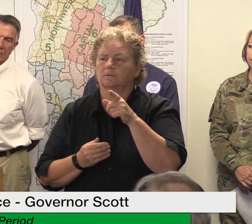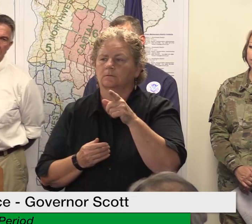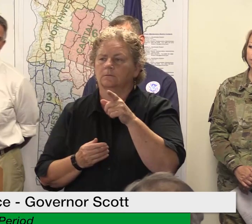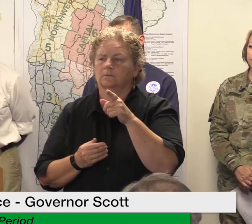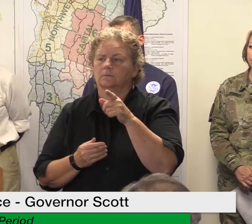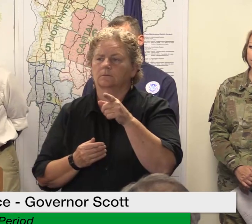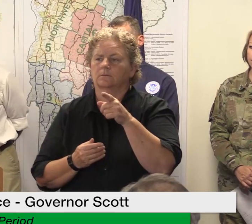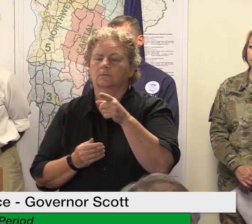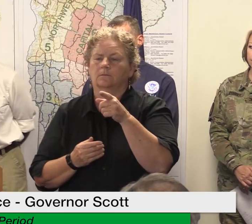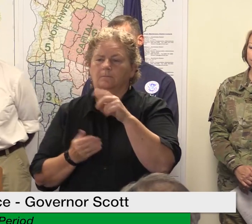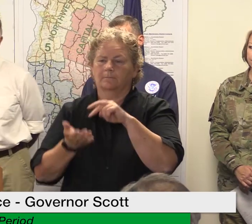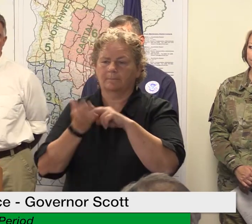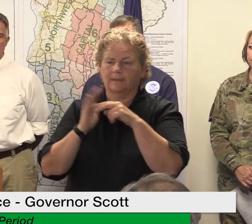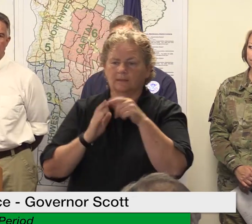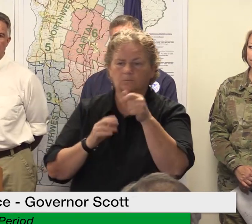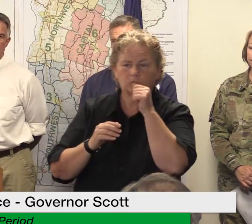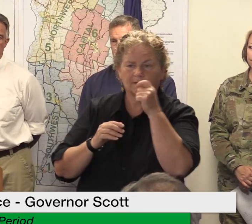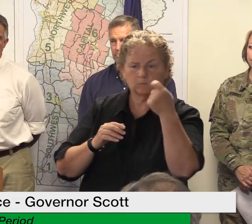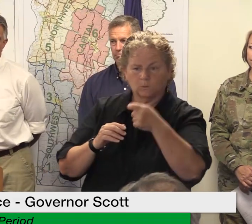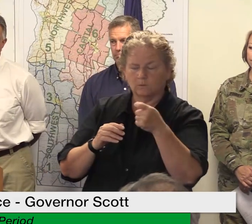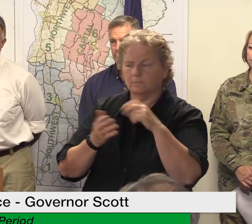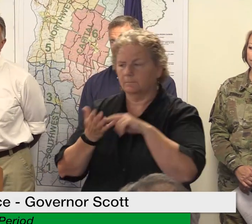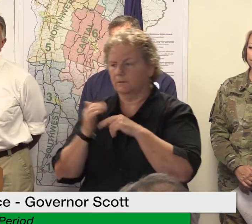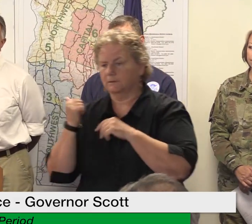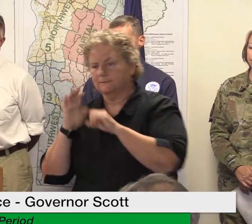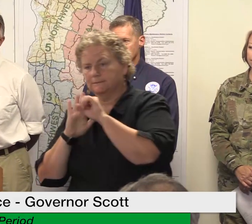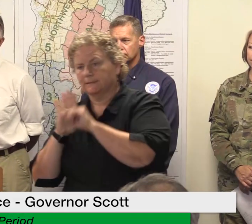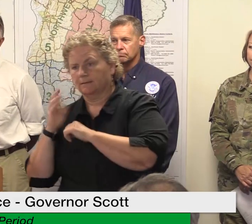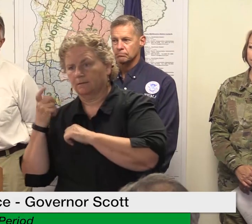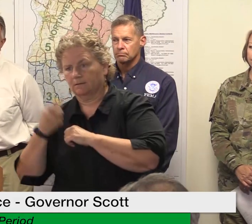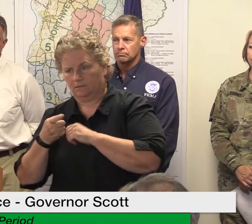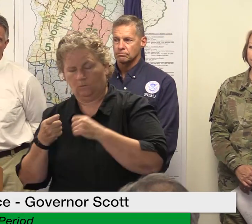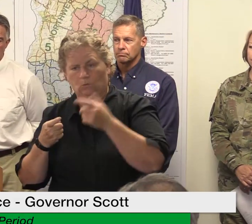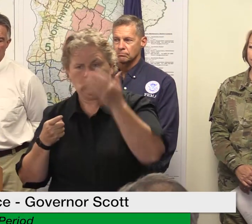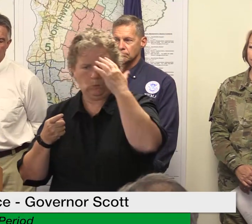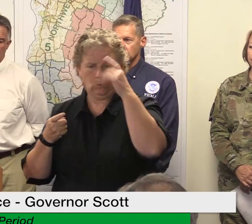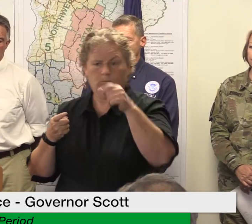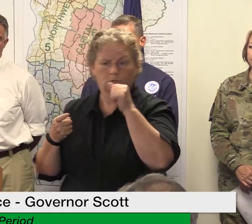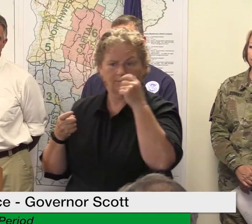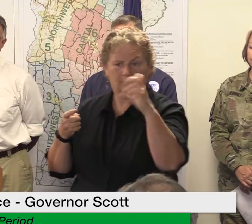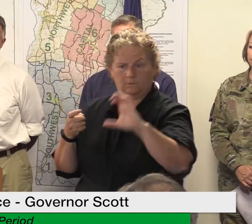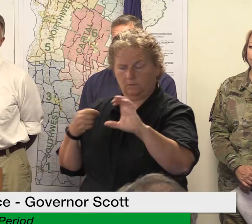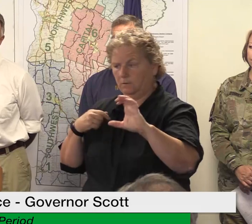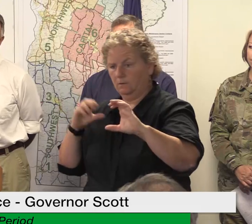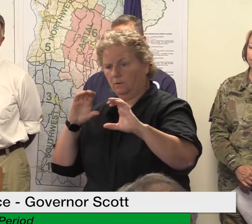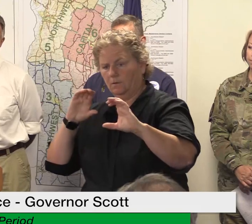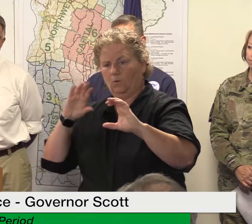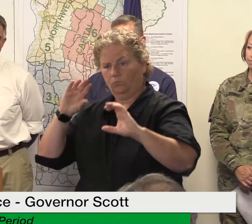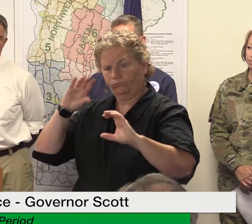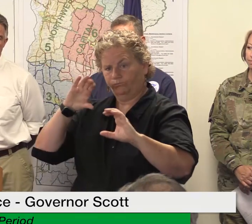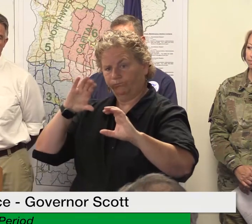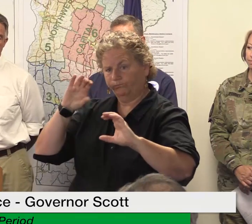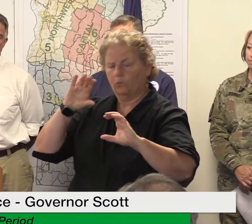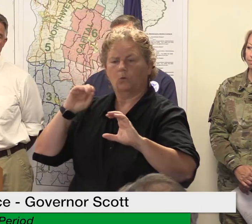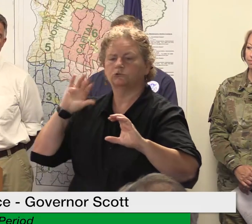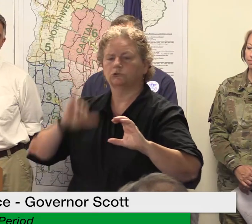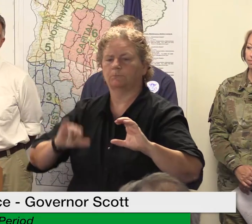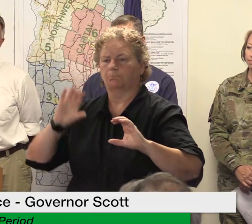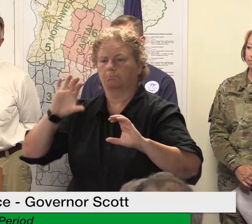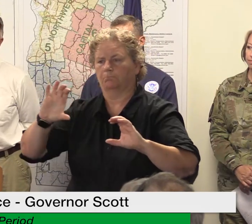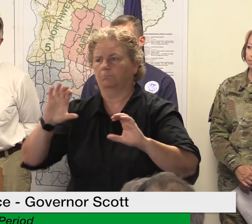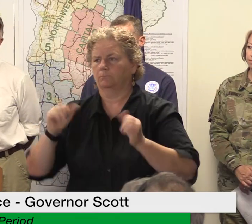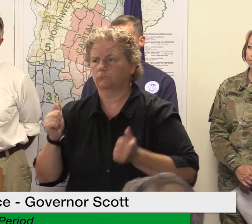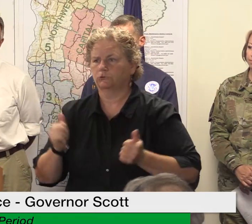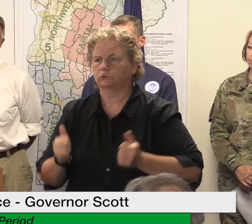we're still trying to design the program and um we are looking to uh really focus on